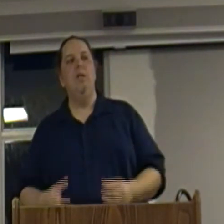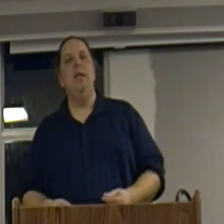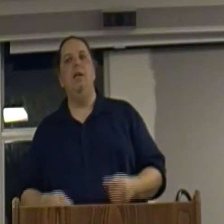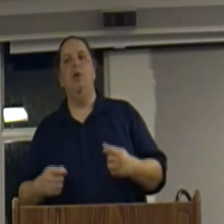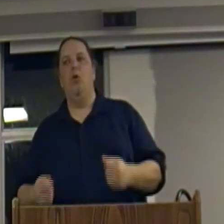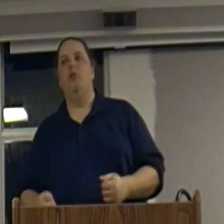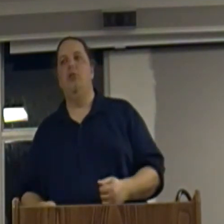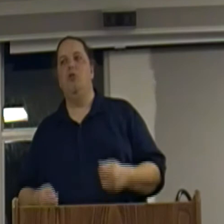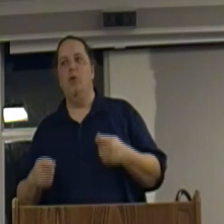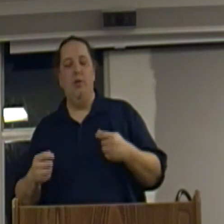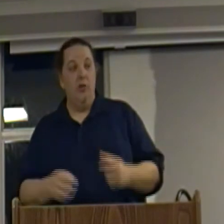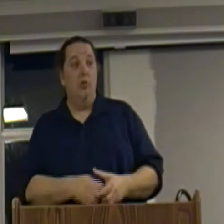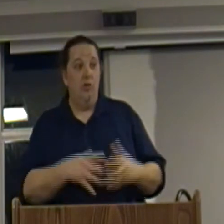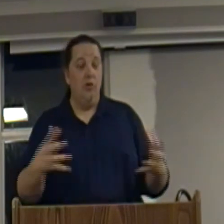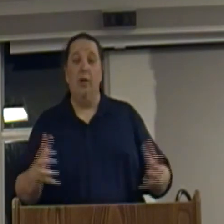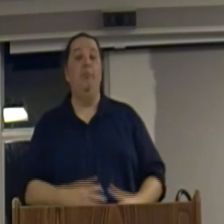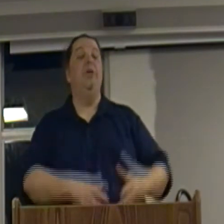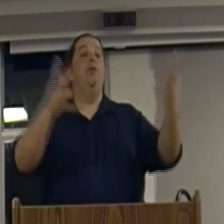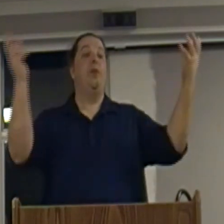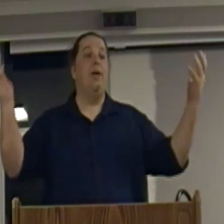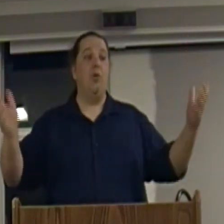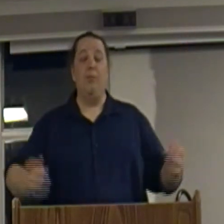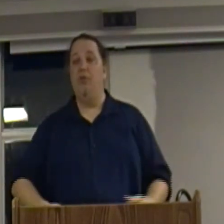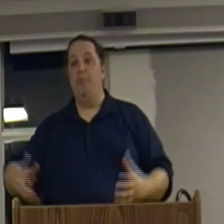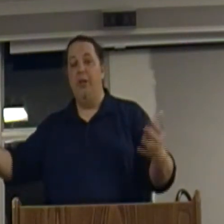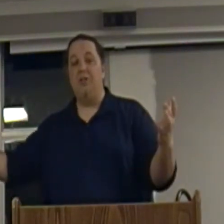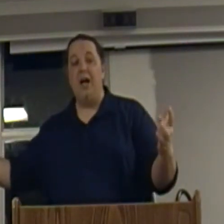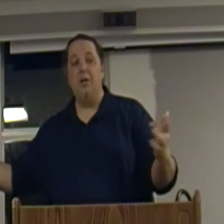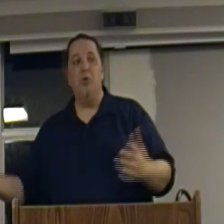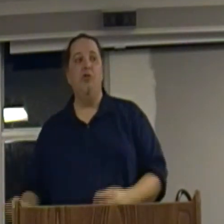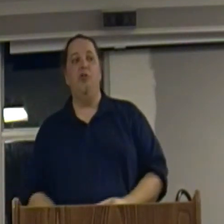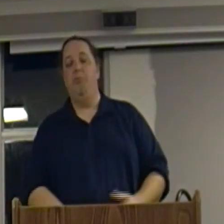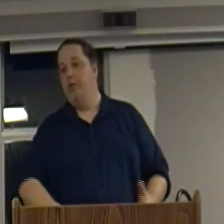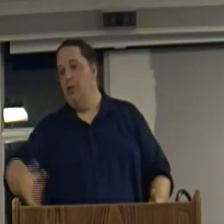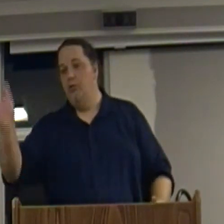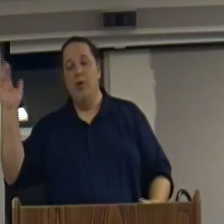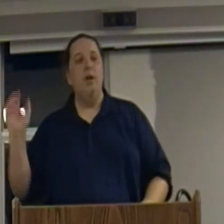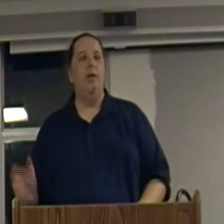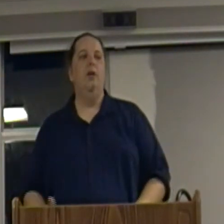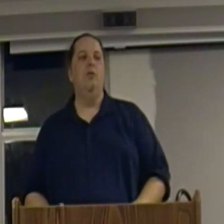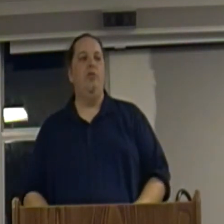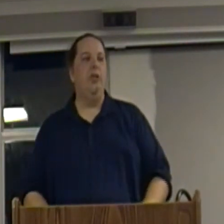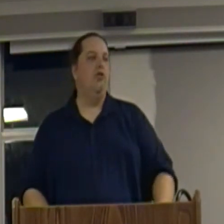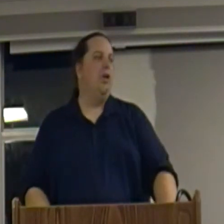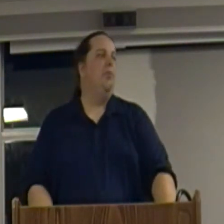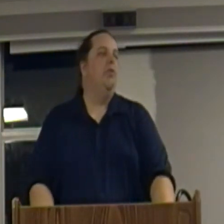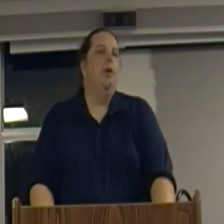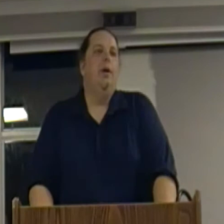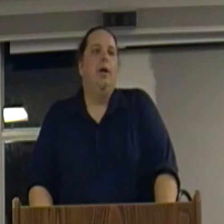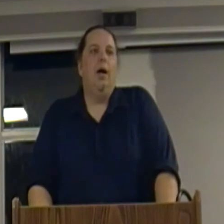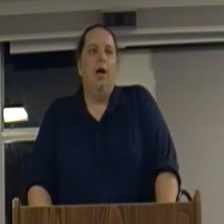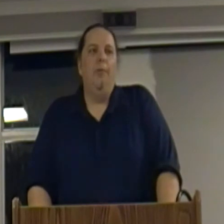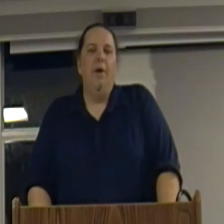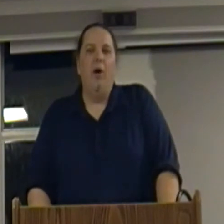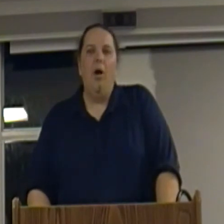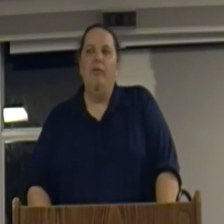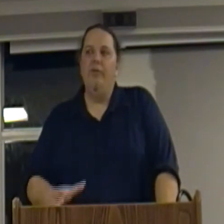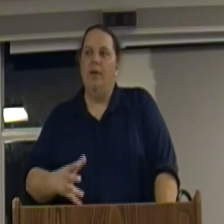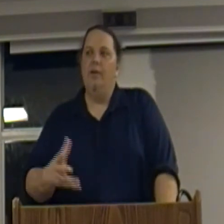you need in order to, you know, build skyscrapers and build iron bridges and build, you know, steel ships and all of the